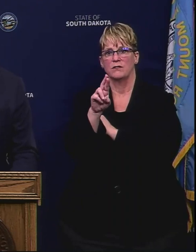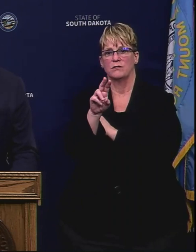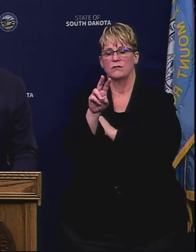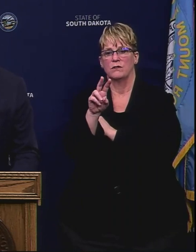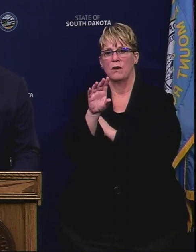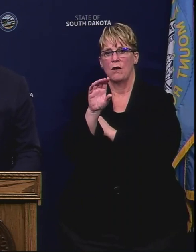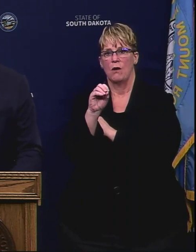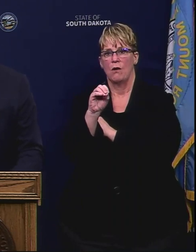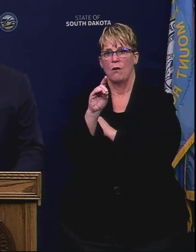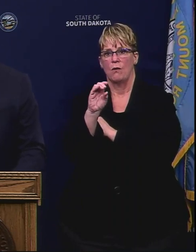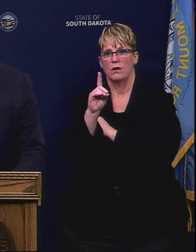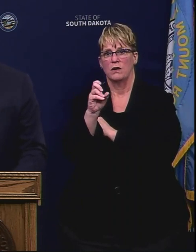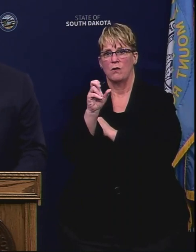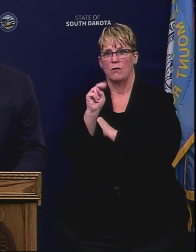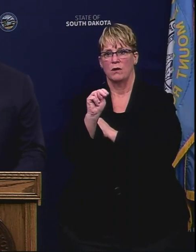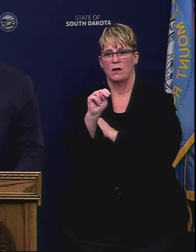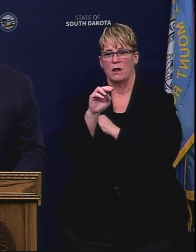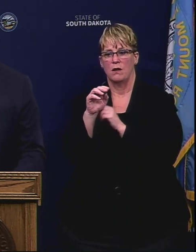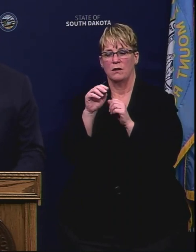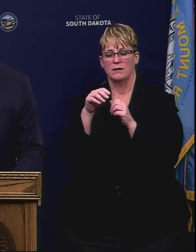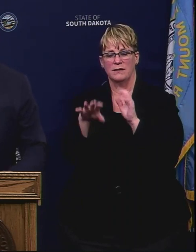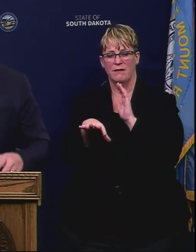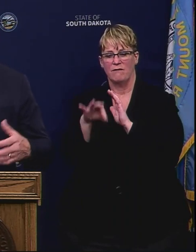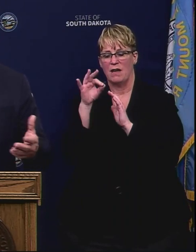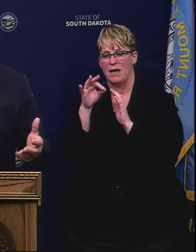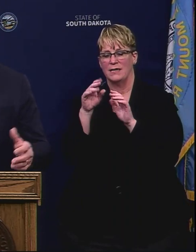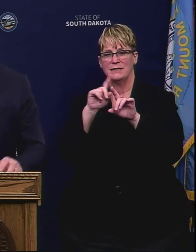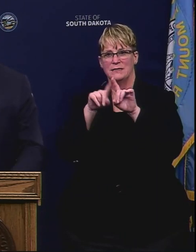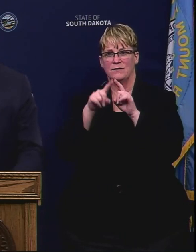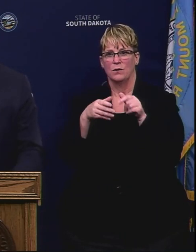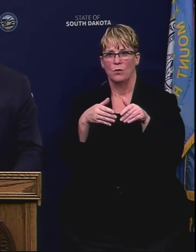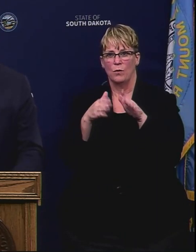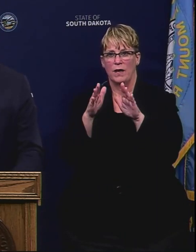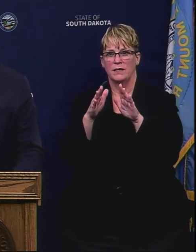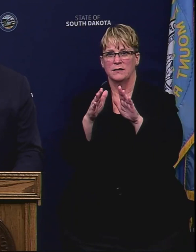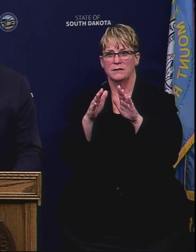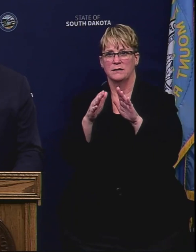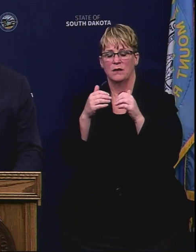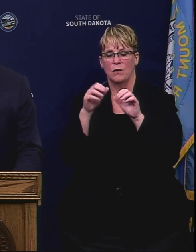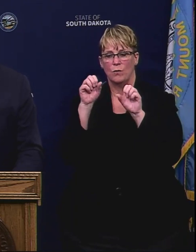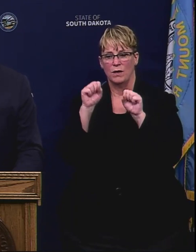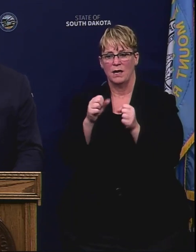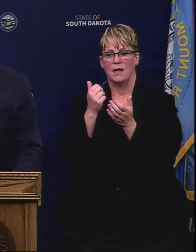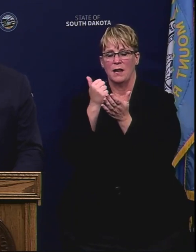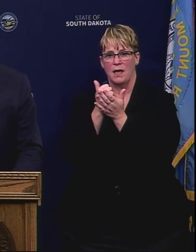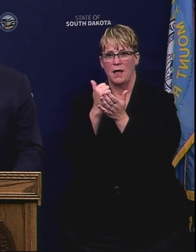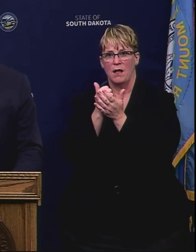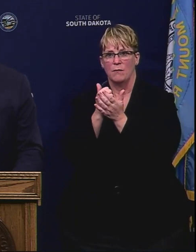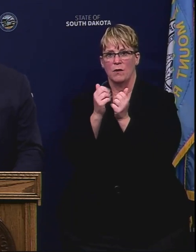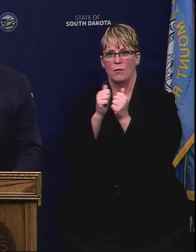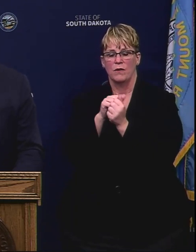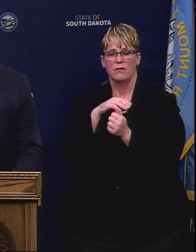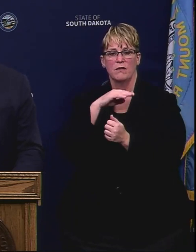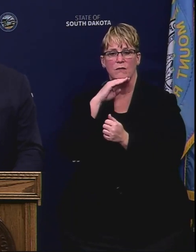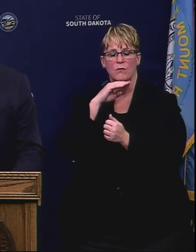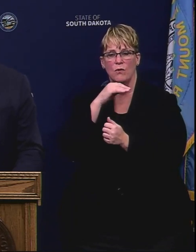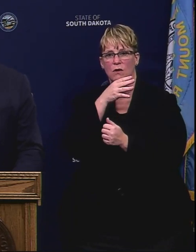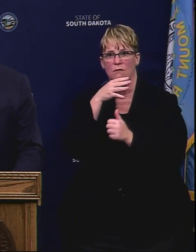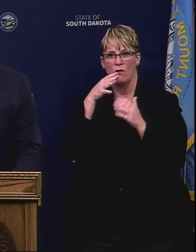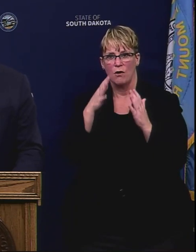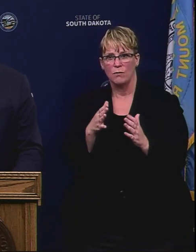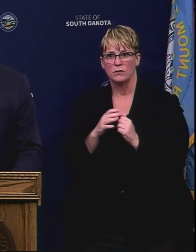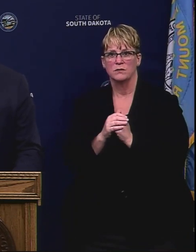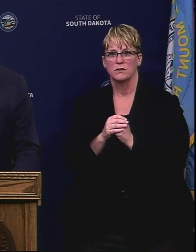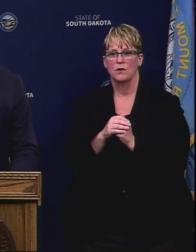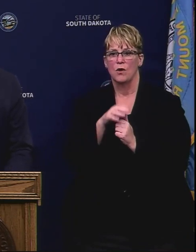processing houses to find avenues so we can take some of the pressure off of the pork producers who have